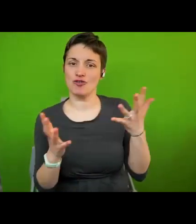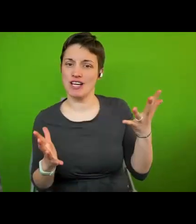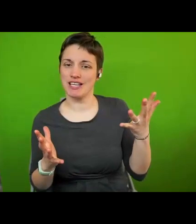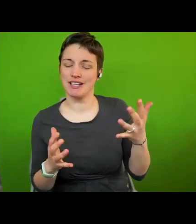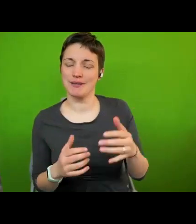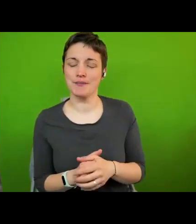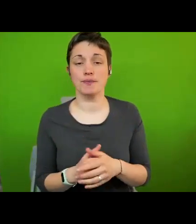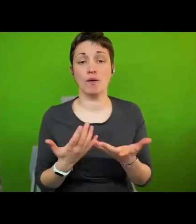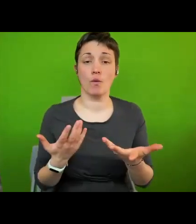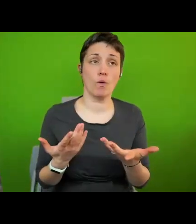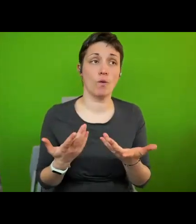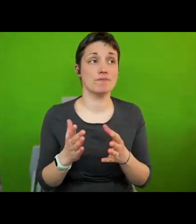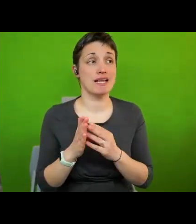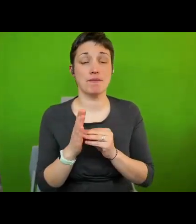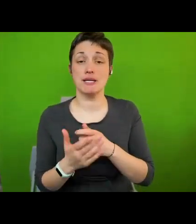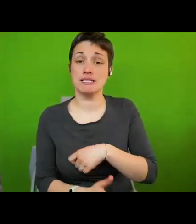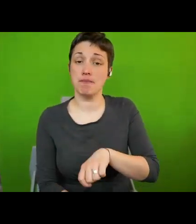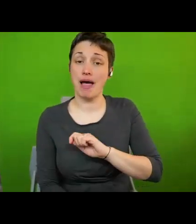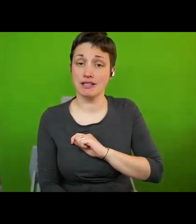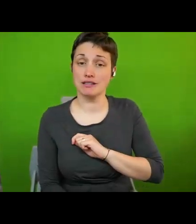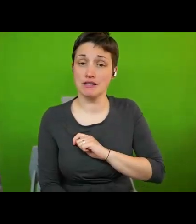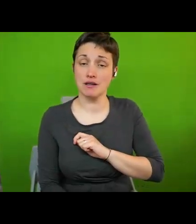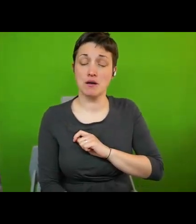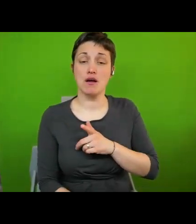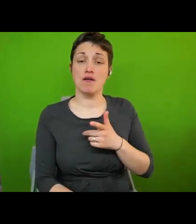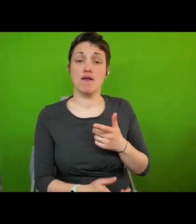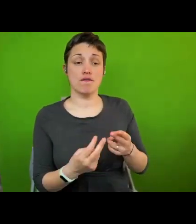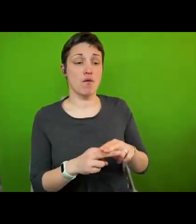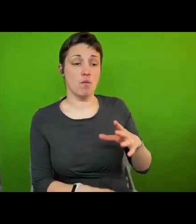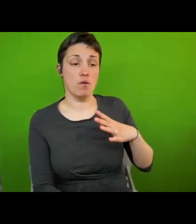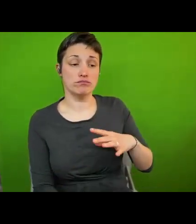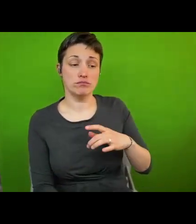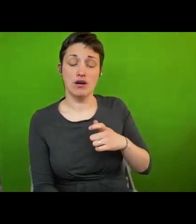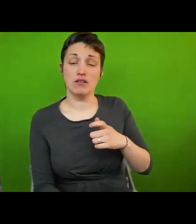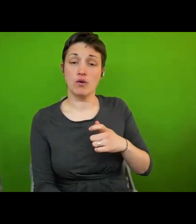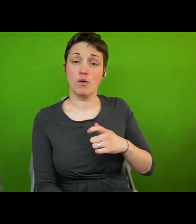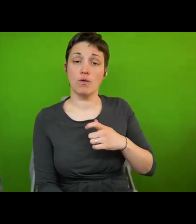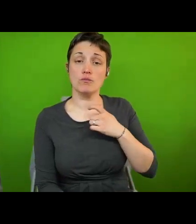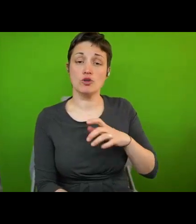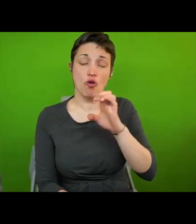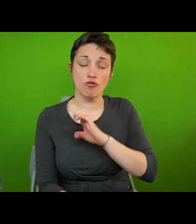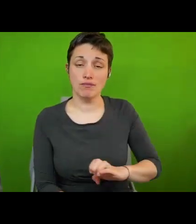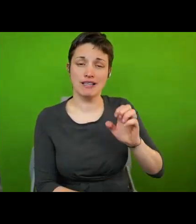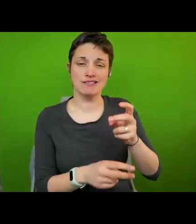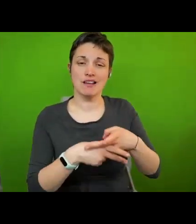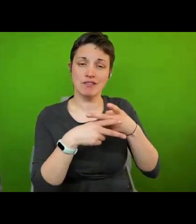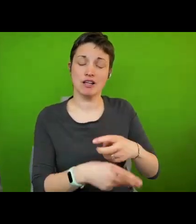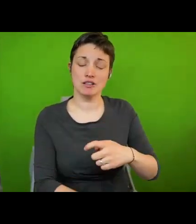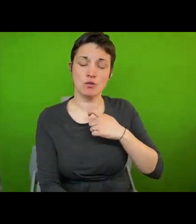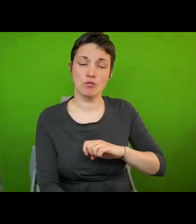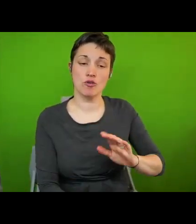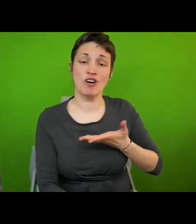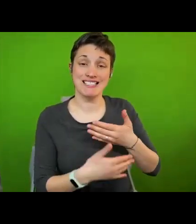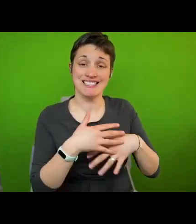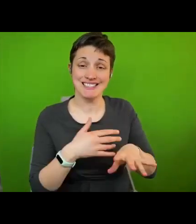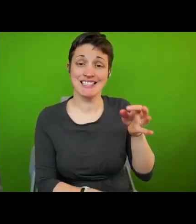for example 90 percent of the signatory cities of european charter for safeguarding human rights in the city are